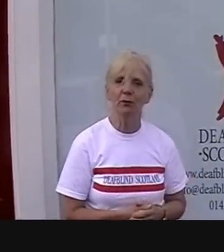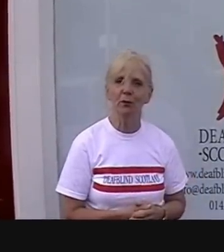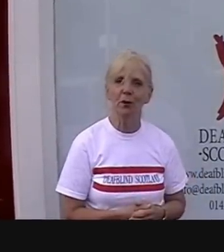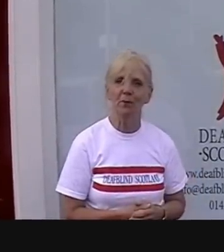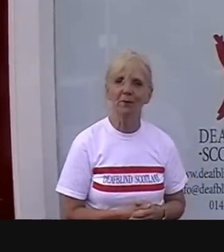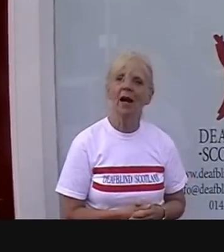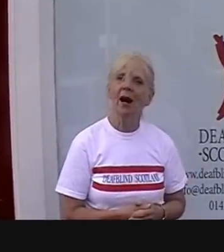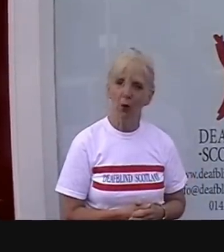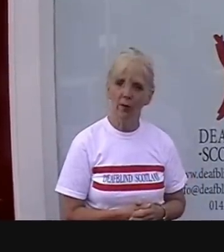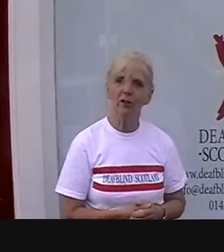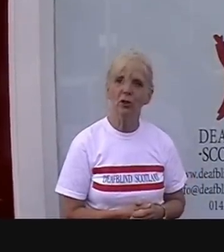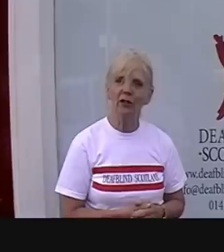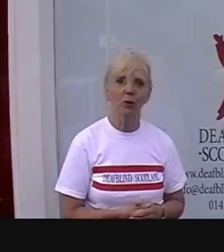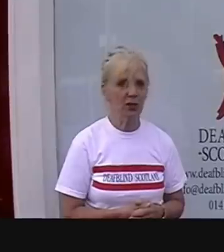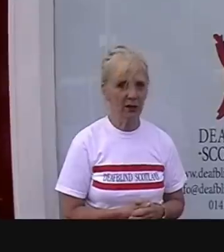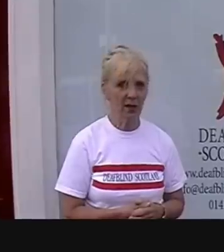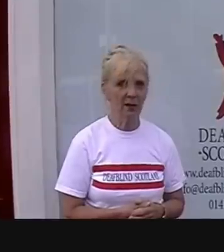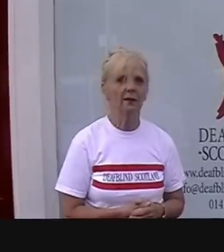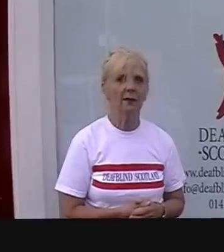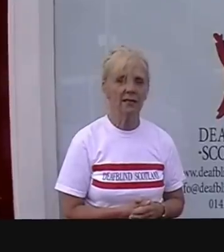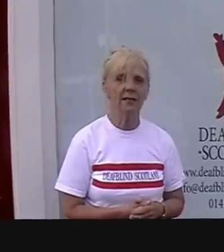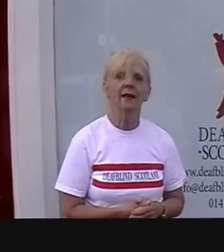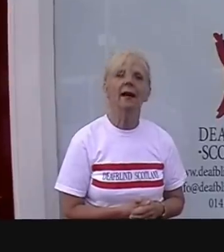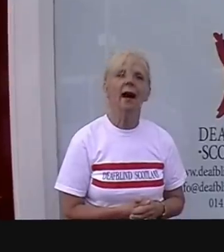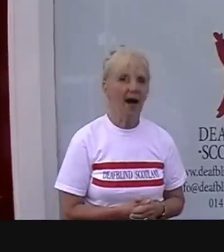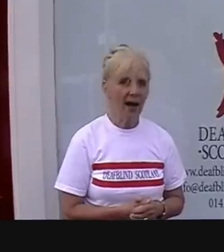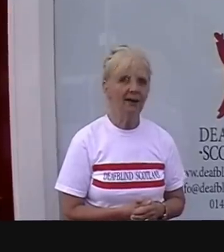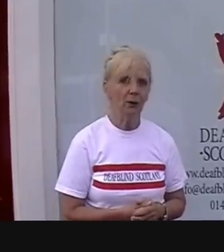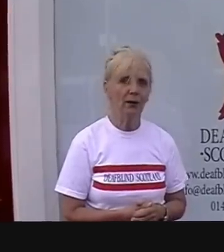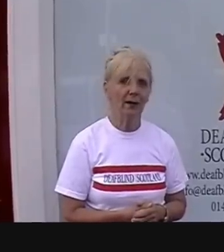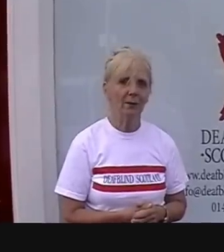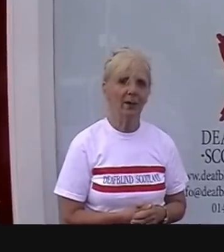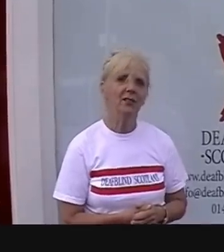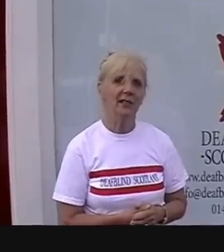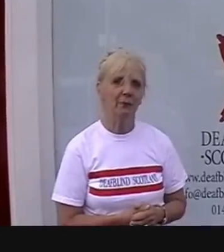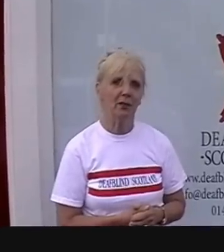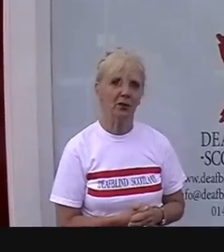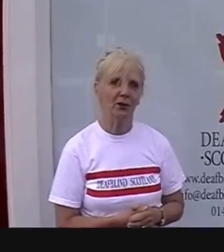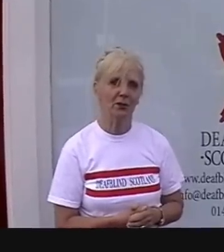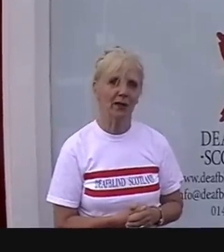football I hope you've enjoyed watching Clark, Christine, and the World Cup Deafblind Scotland's way